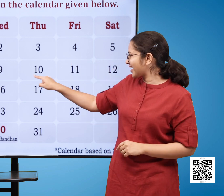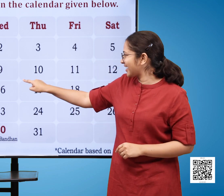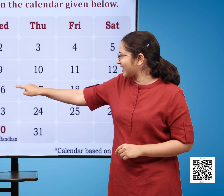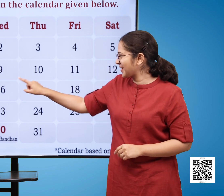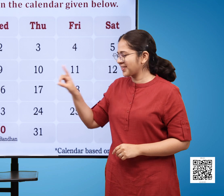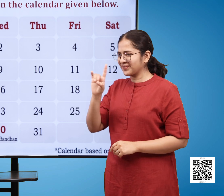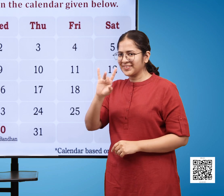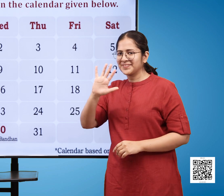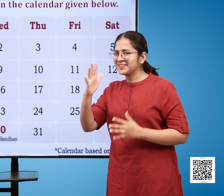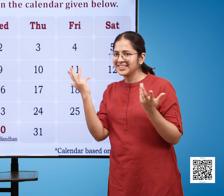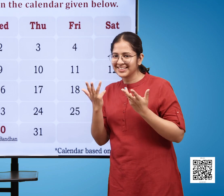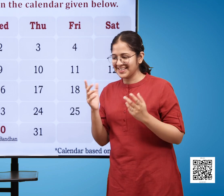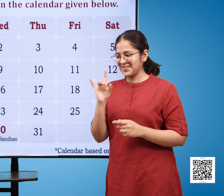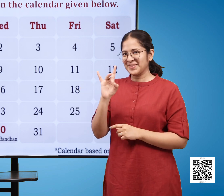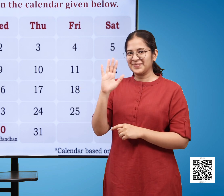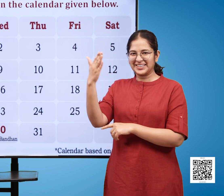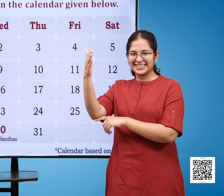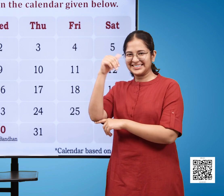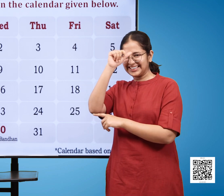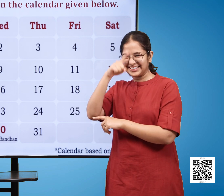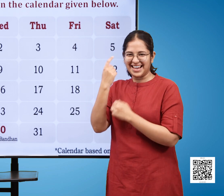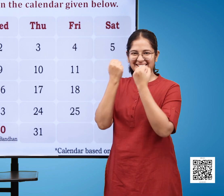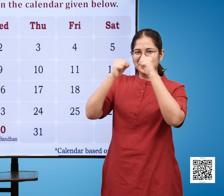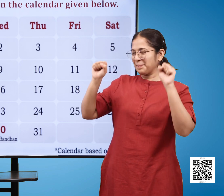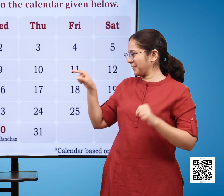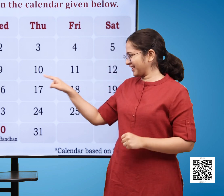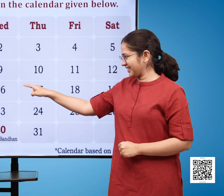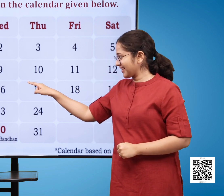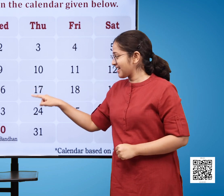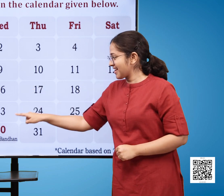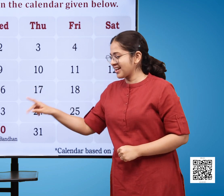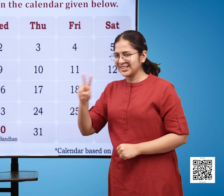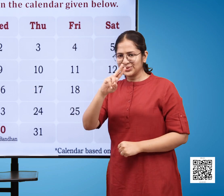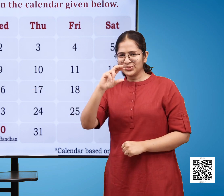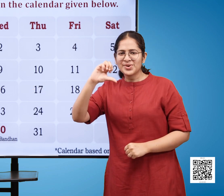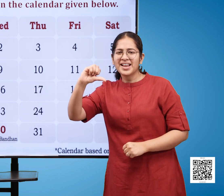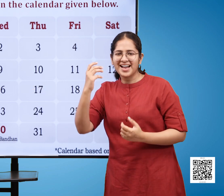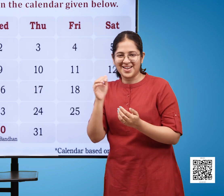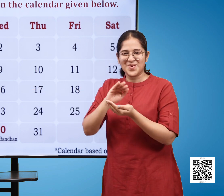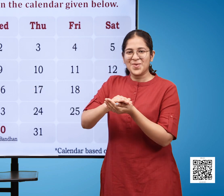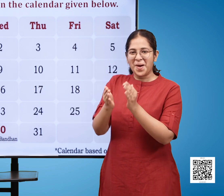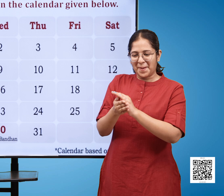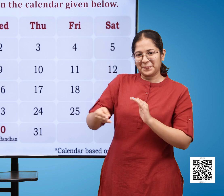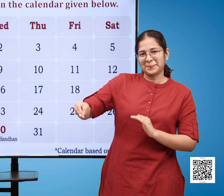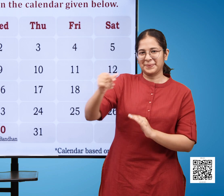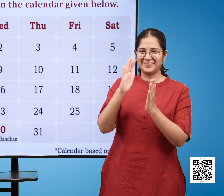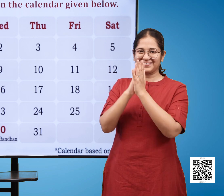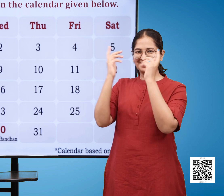15th august is again on tuesday and onam which is on 29th of august again falls on tuesday whereas